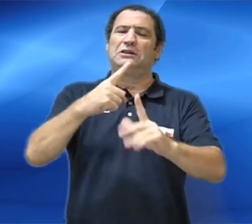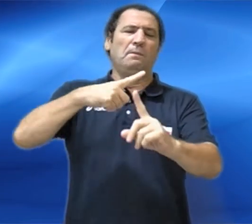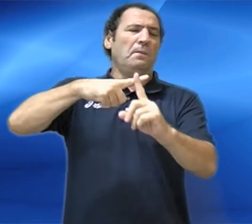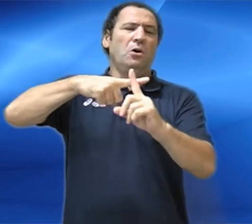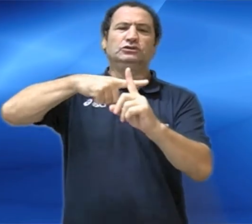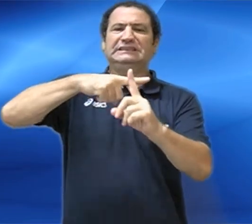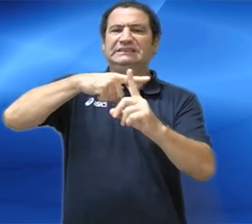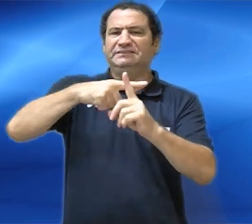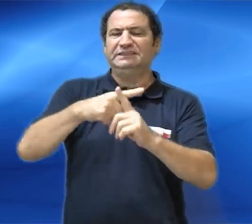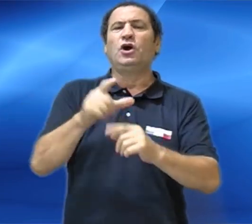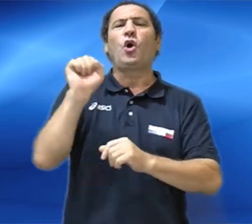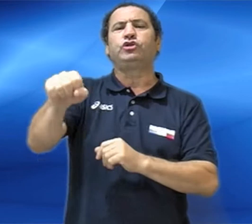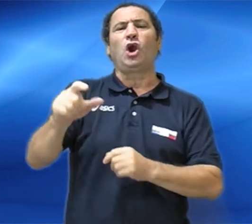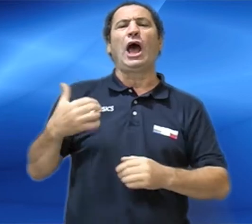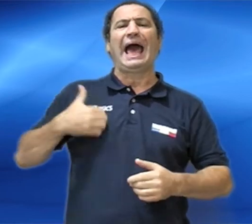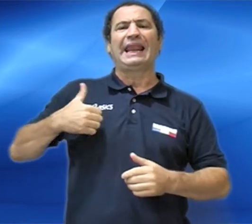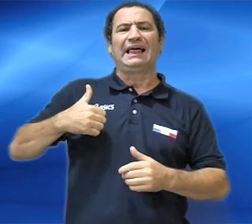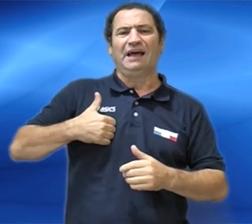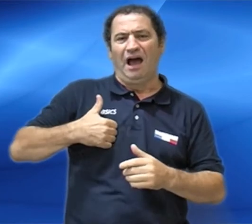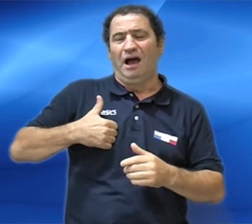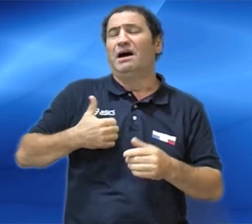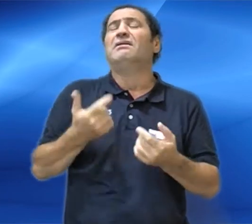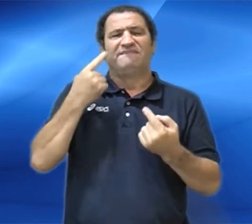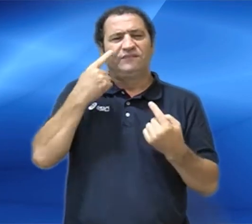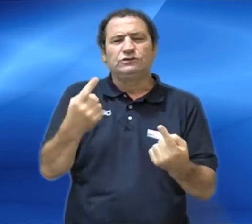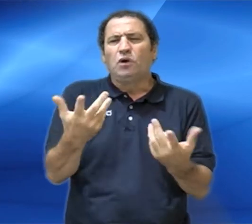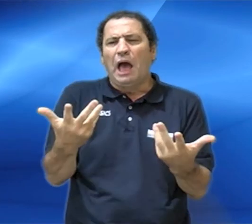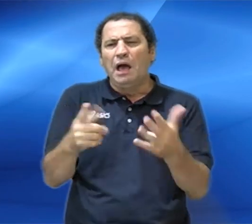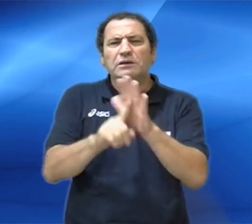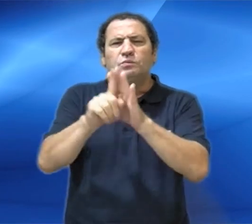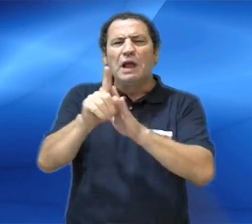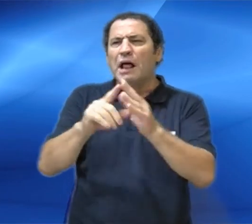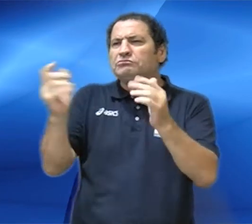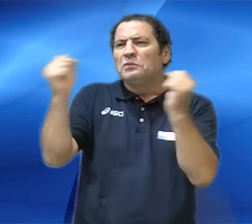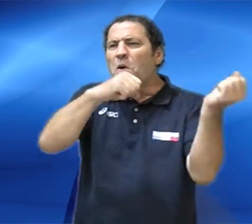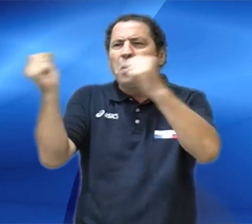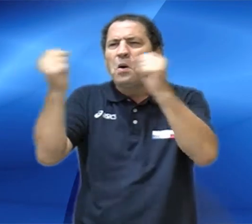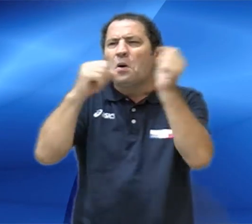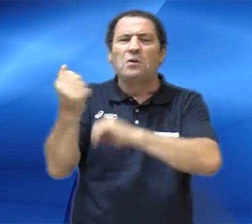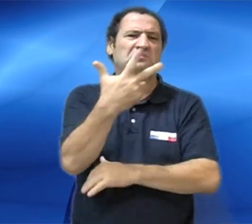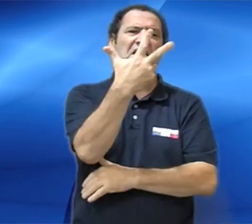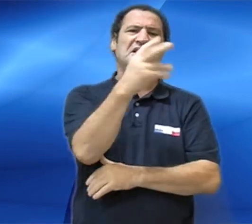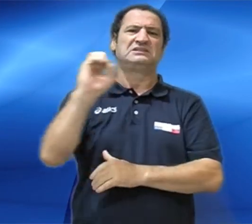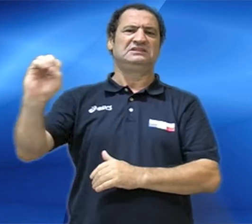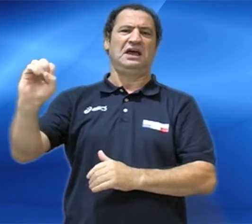and then get the rest can't even yet. Well, here you go. I know. Mmmmmmmmm.